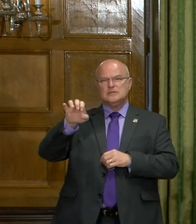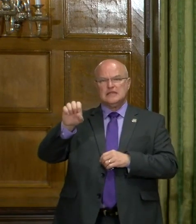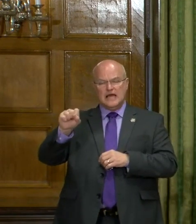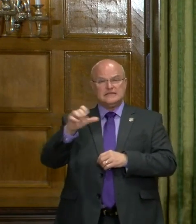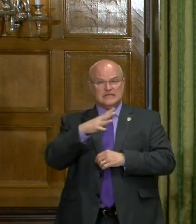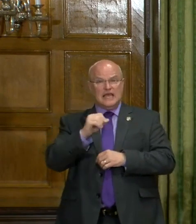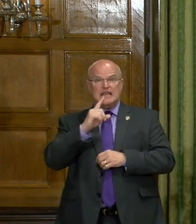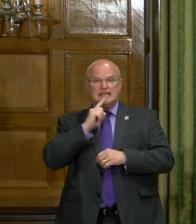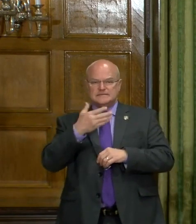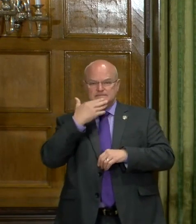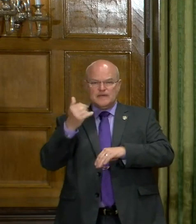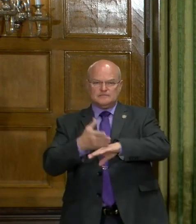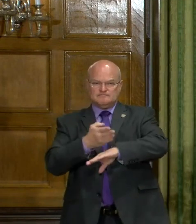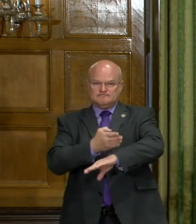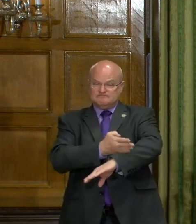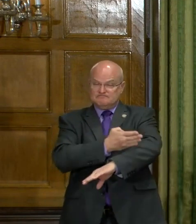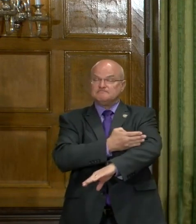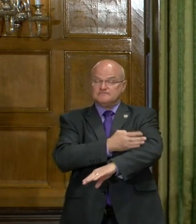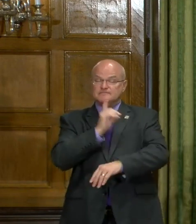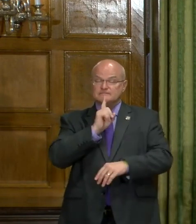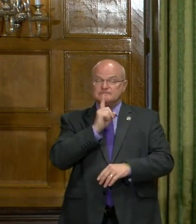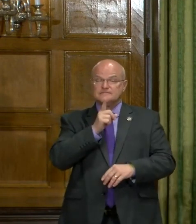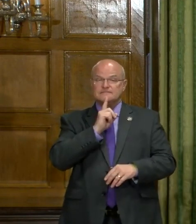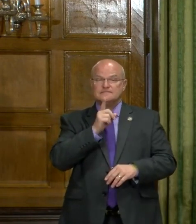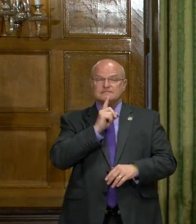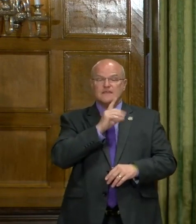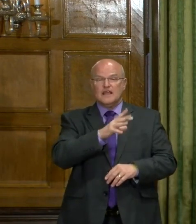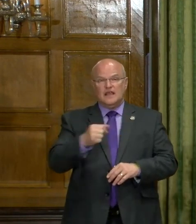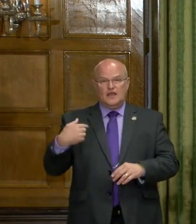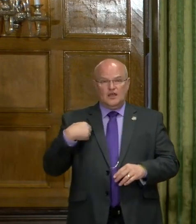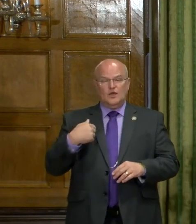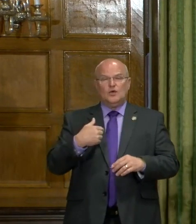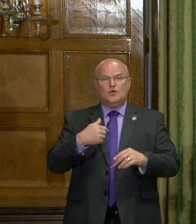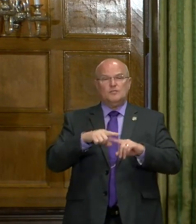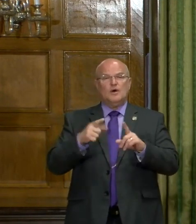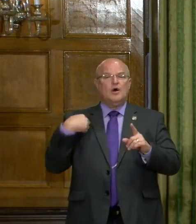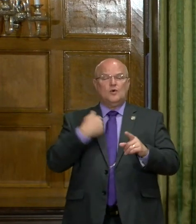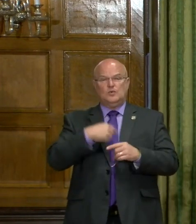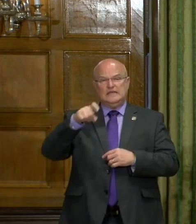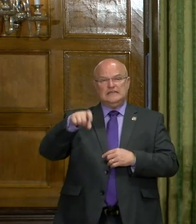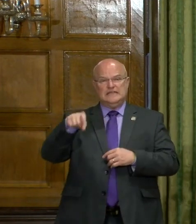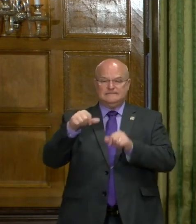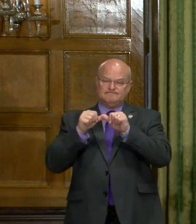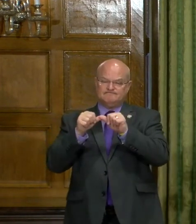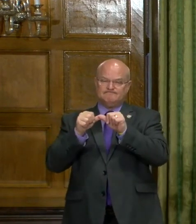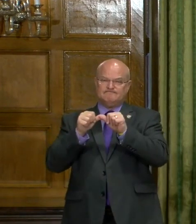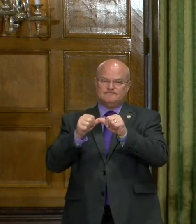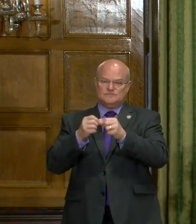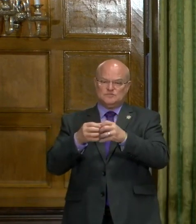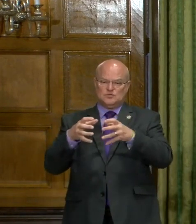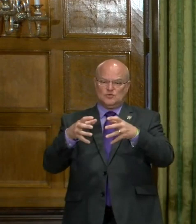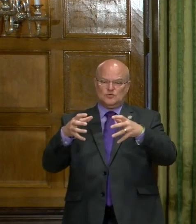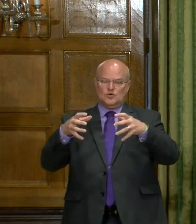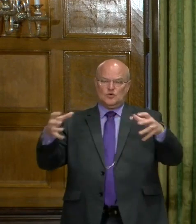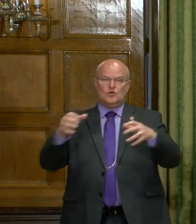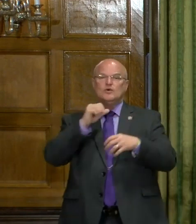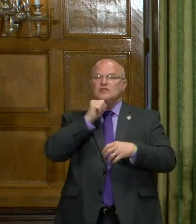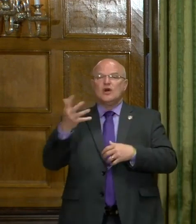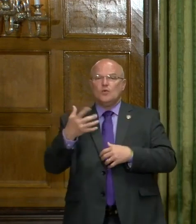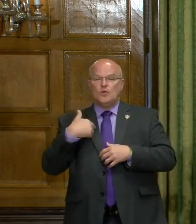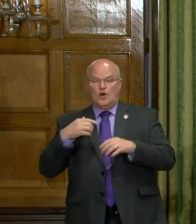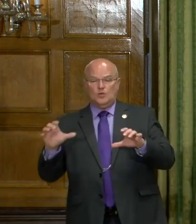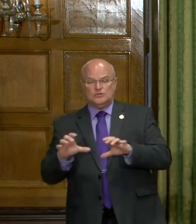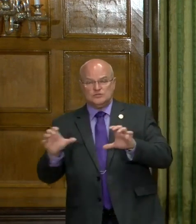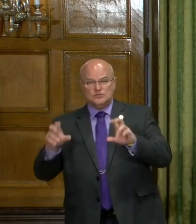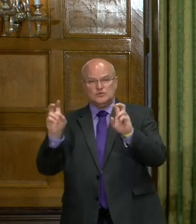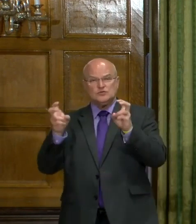and it is getting better. And we've, but we need to continue to grow, not just what